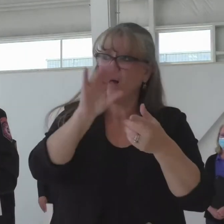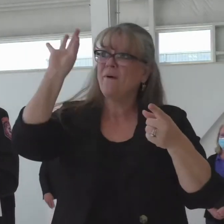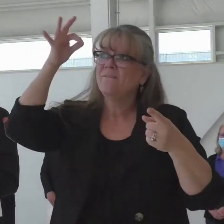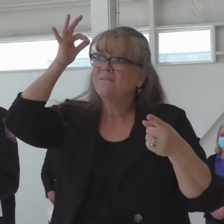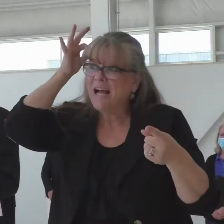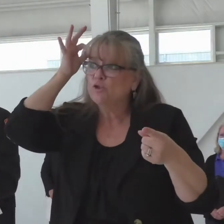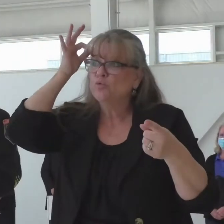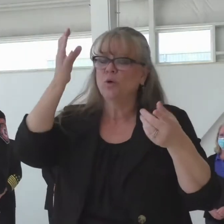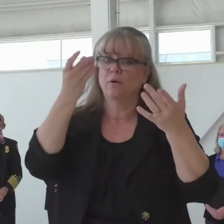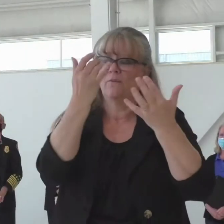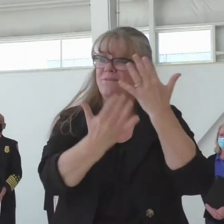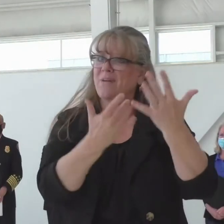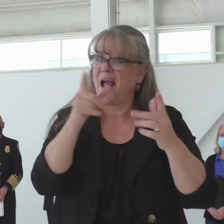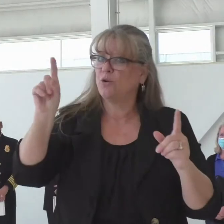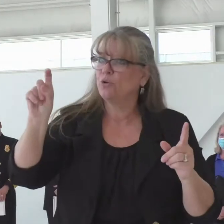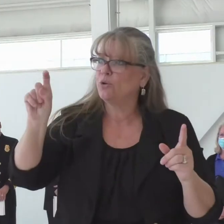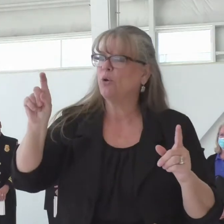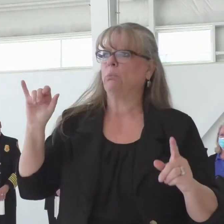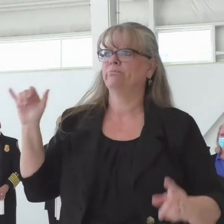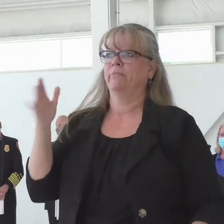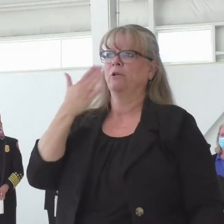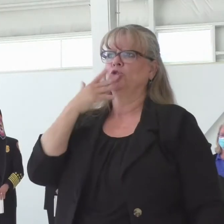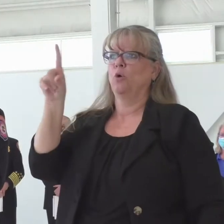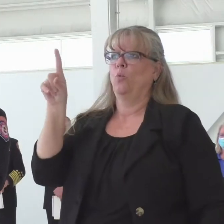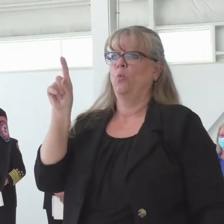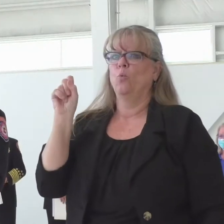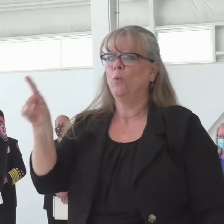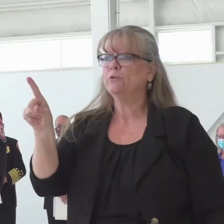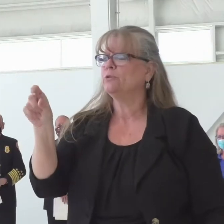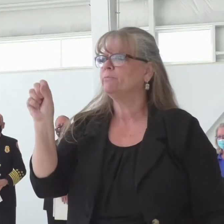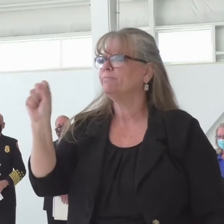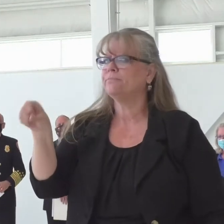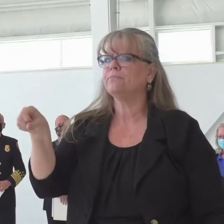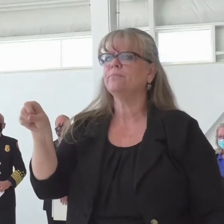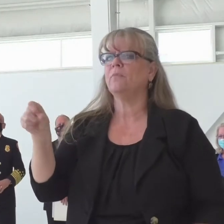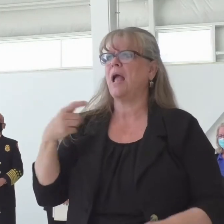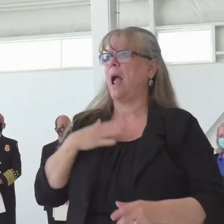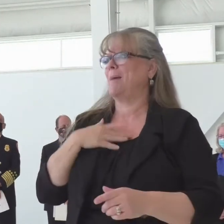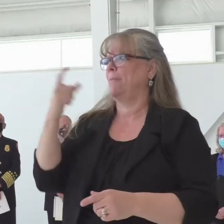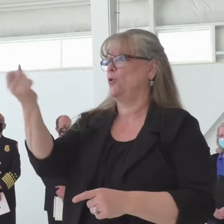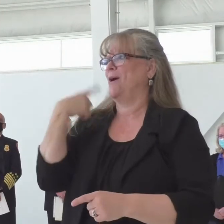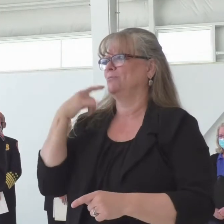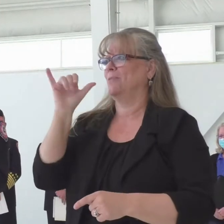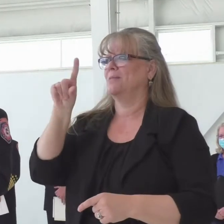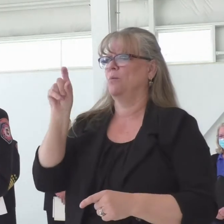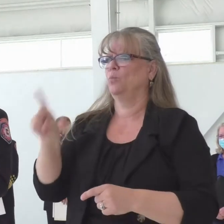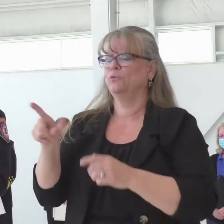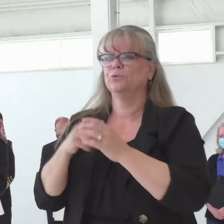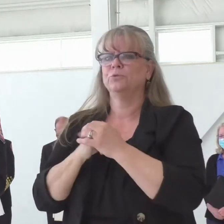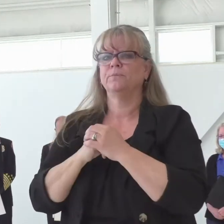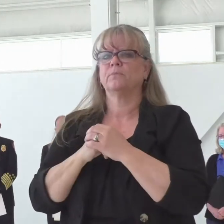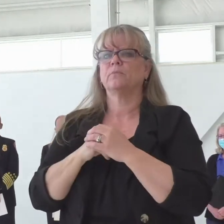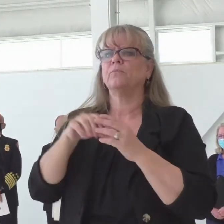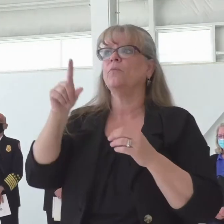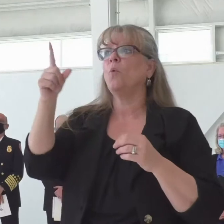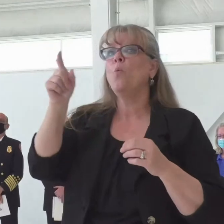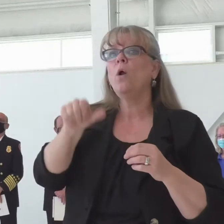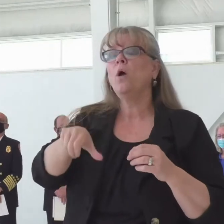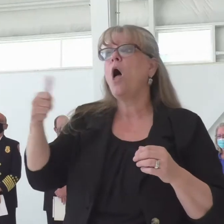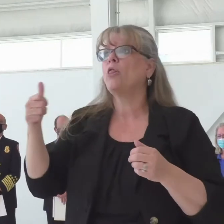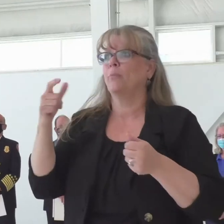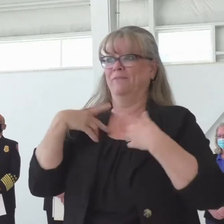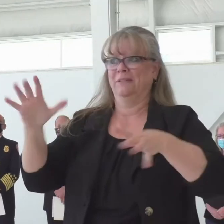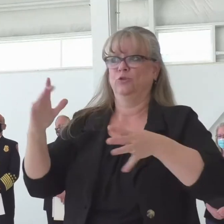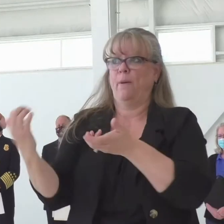Great question, and absolutely. I'm glad you asked that, because one of the other things through our partnerships we were just speaking of this morning, we,